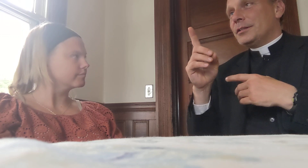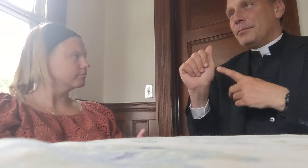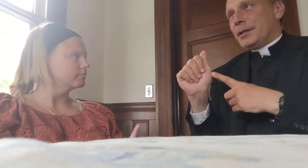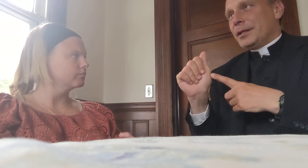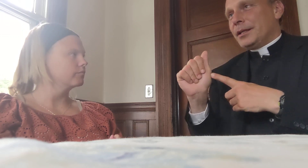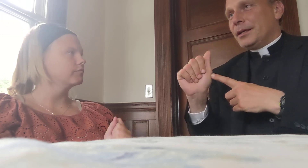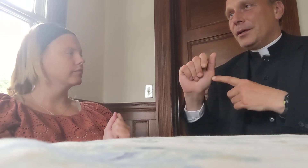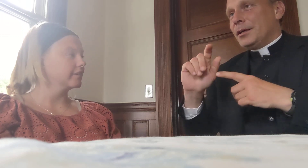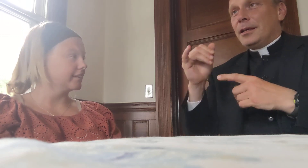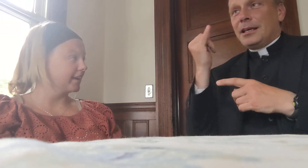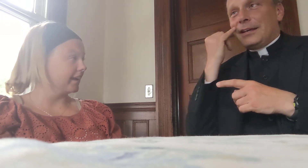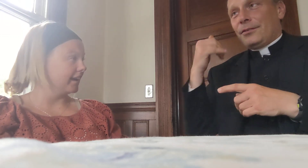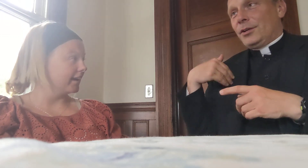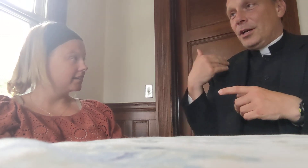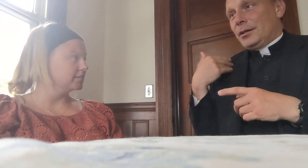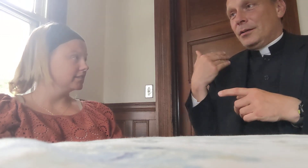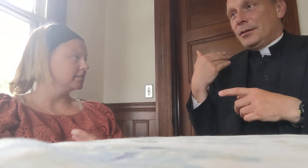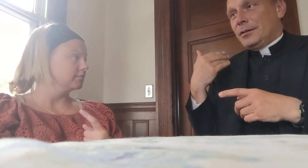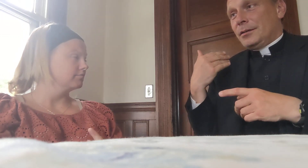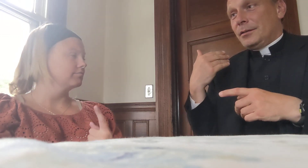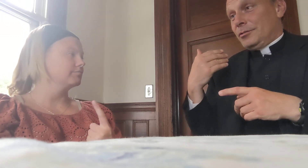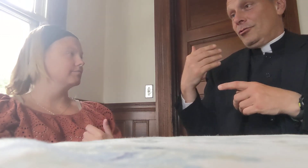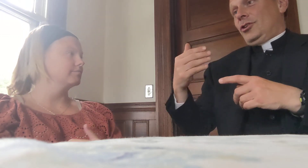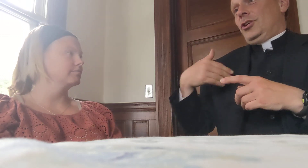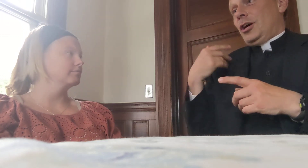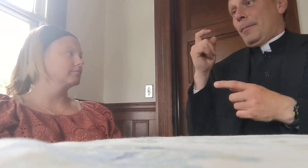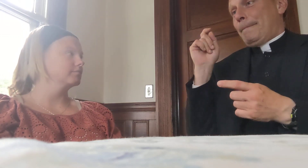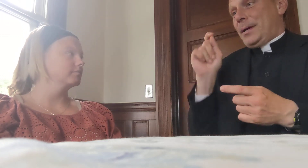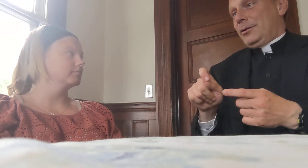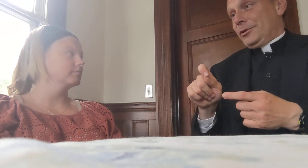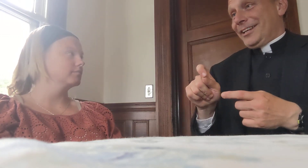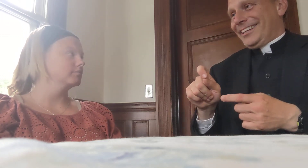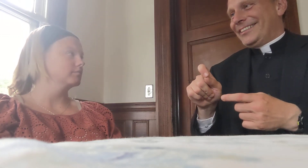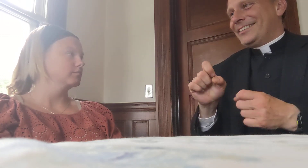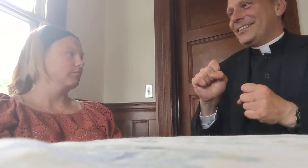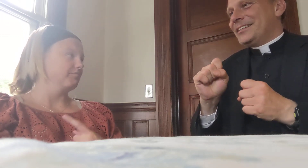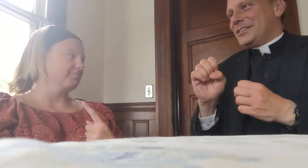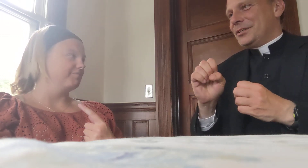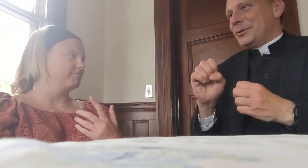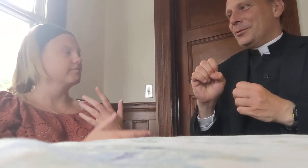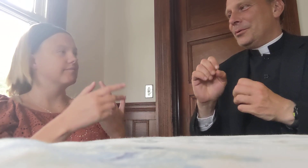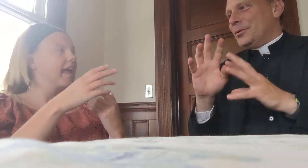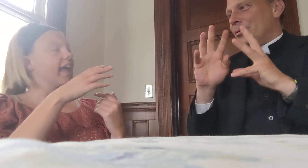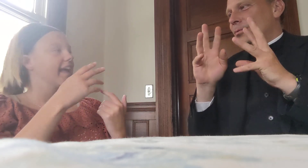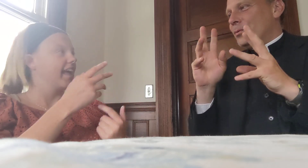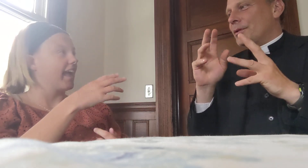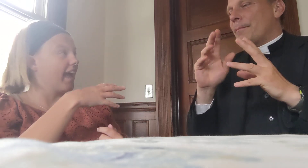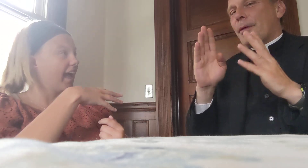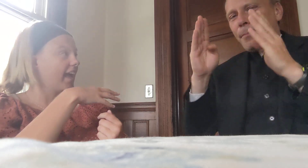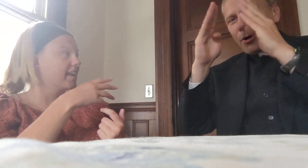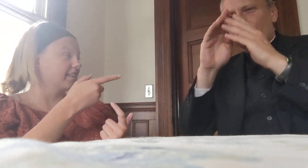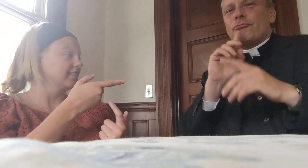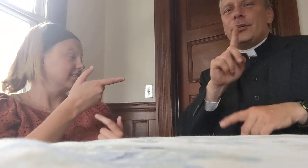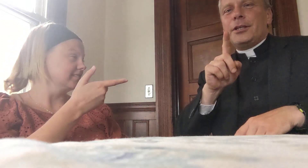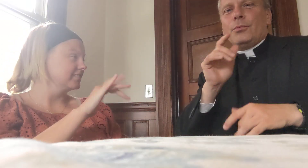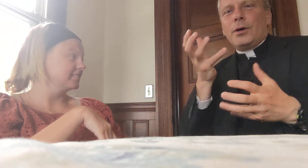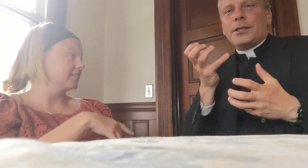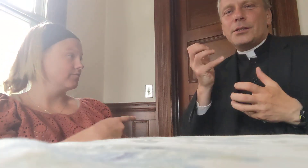disability, if you're young, you're young, period, so, the, the Pope really wants,